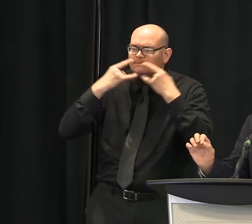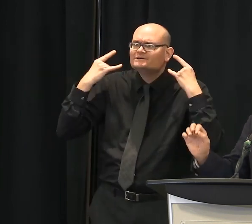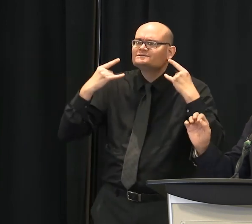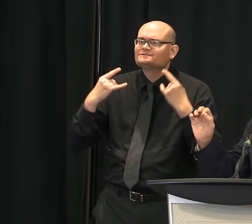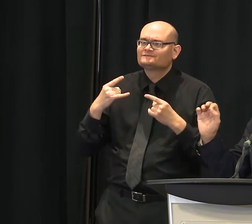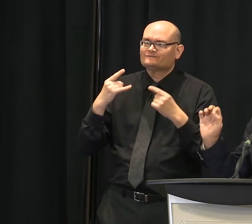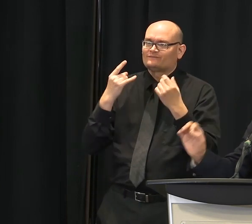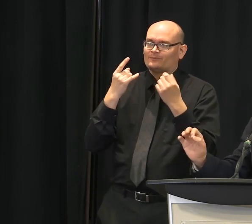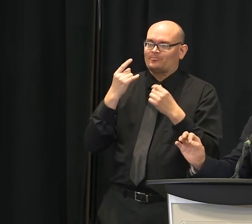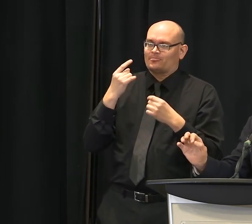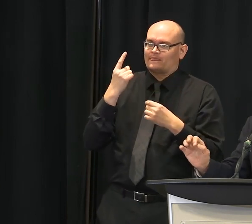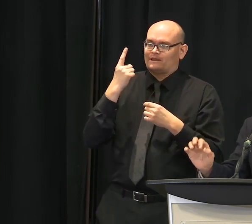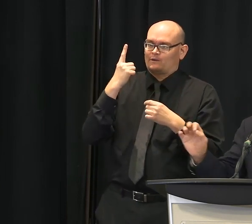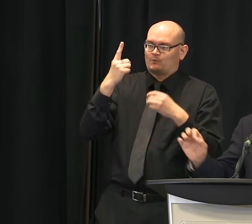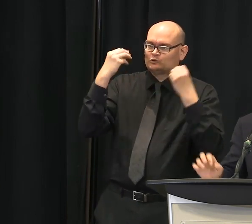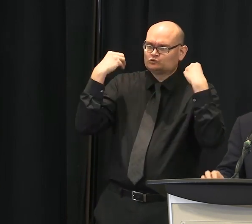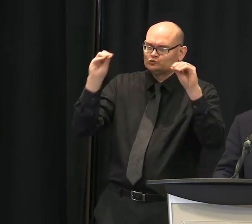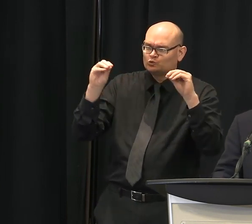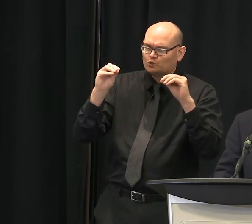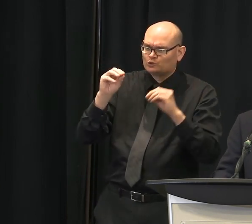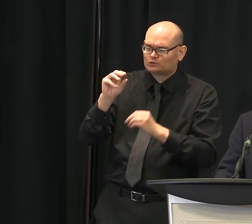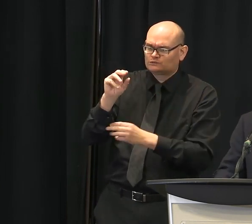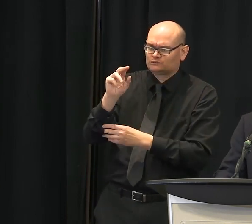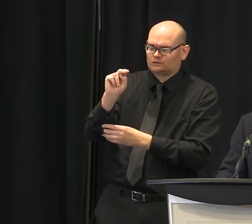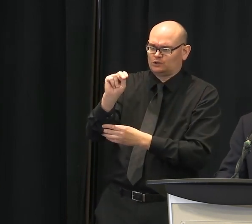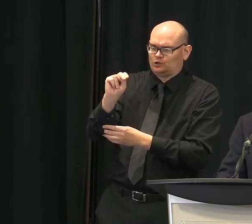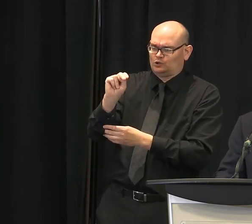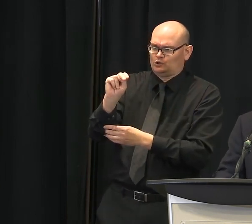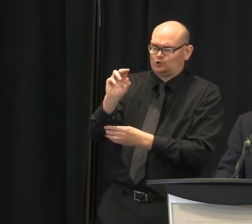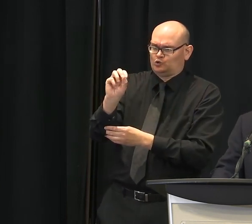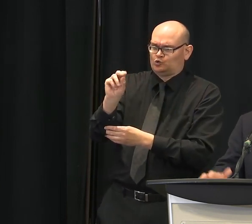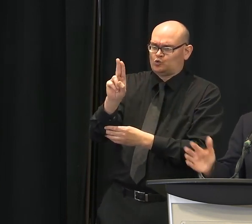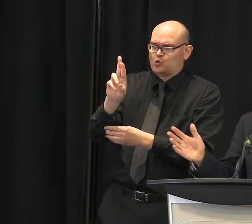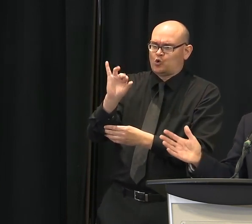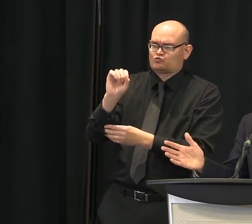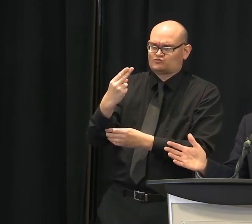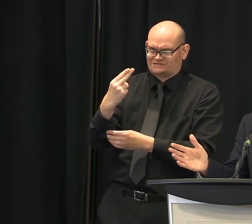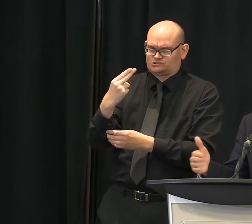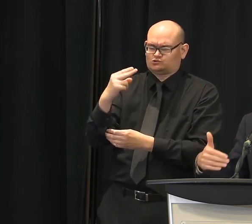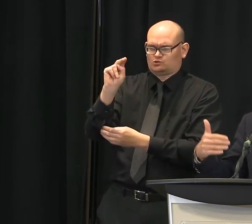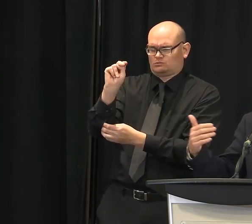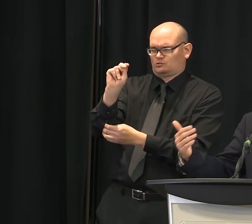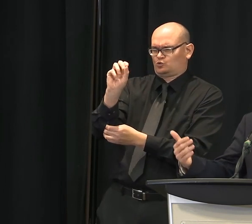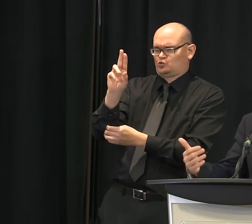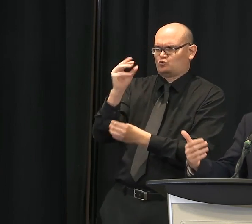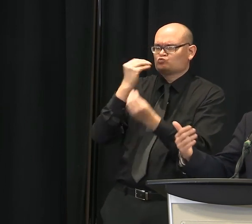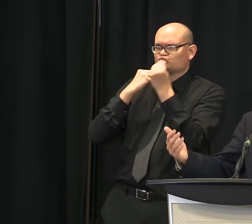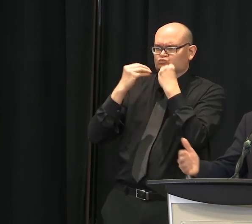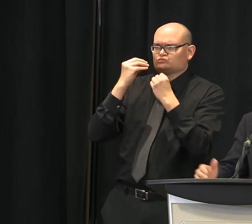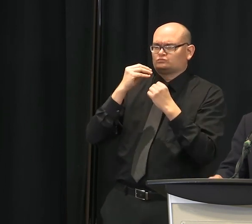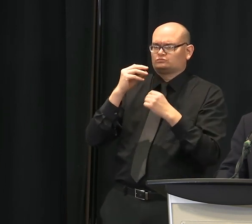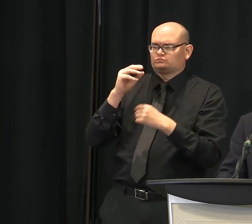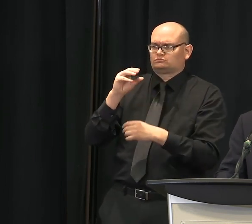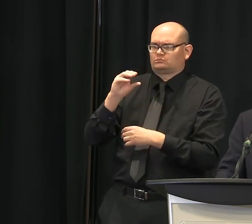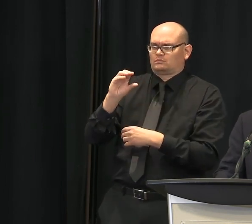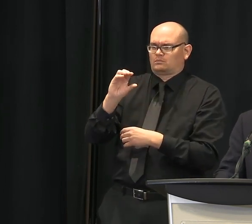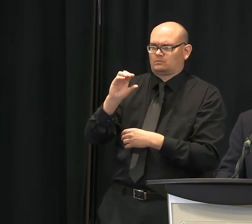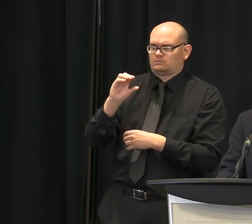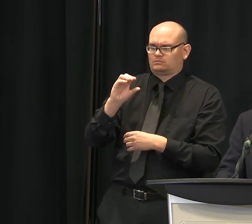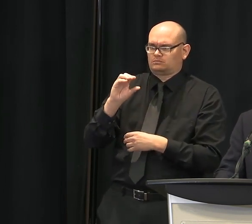Nourish. It's on one plaza, so I'll give them a good plug. But to all the retailers who have taken the step to reopen,